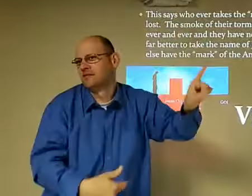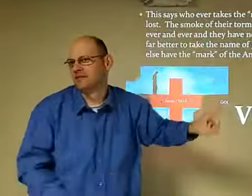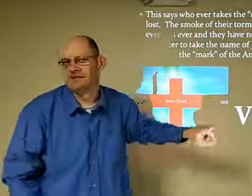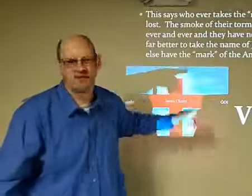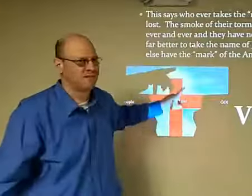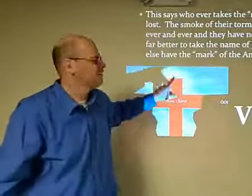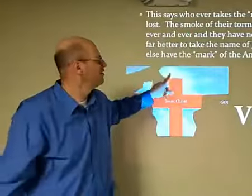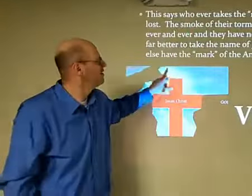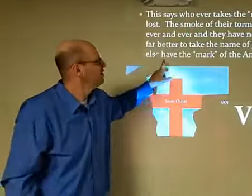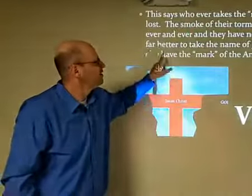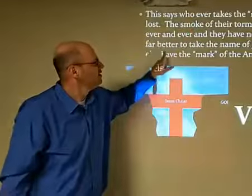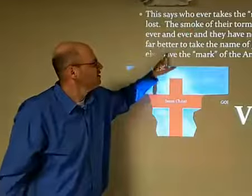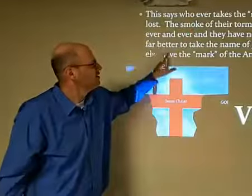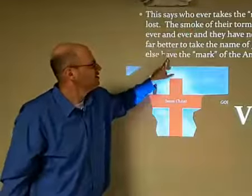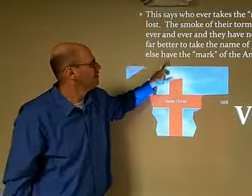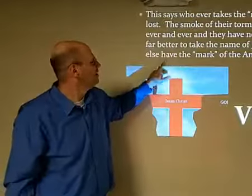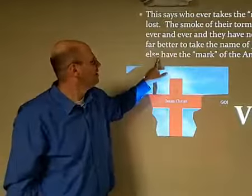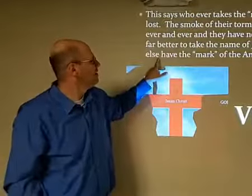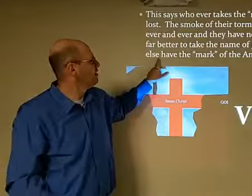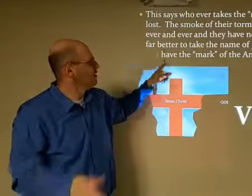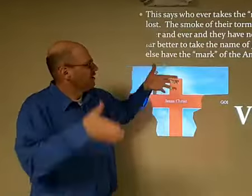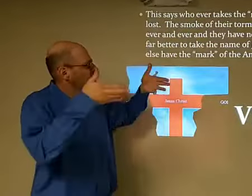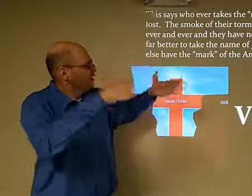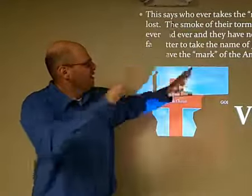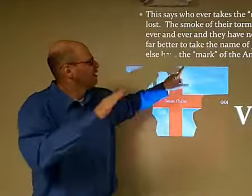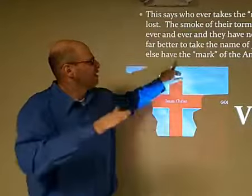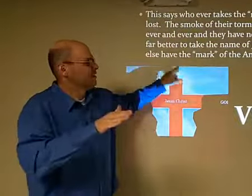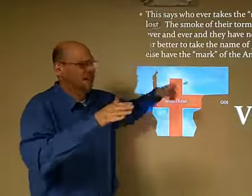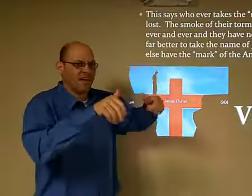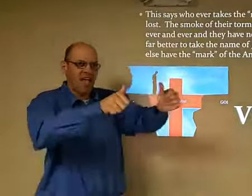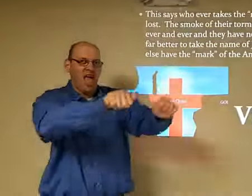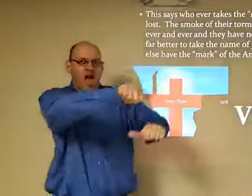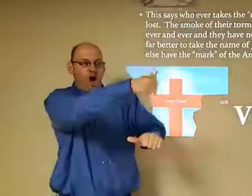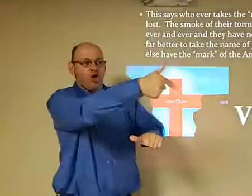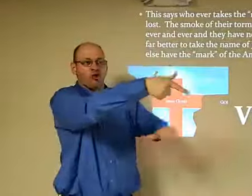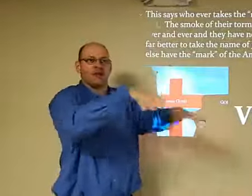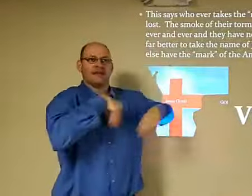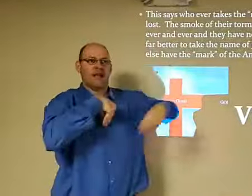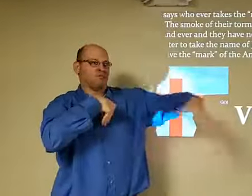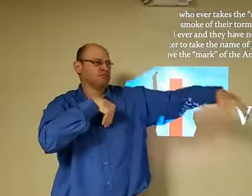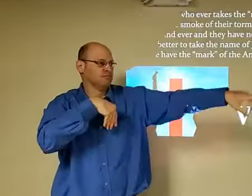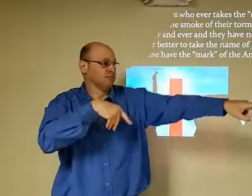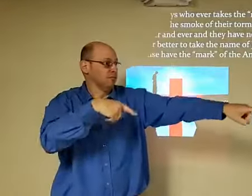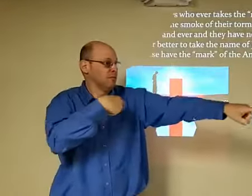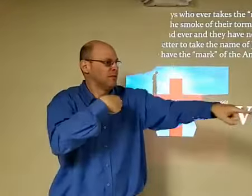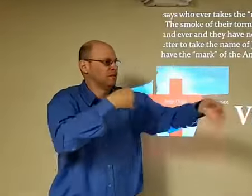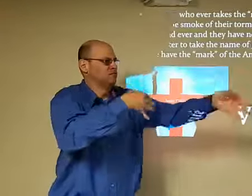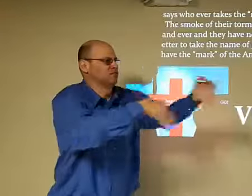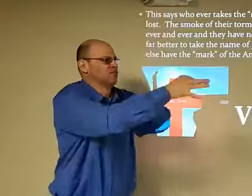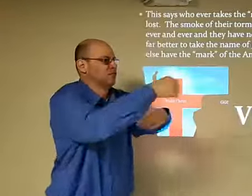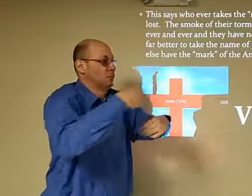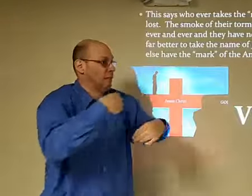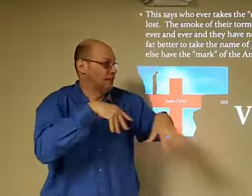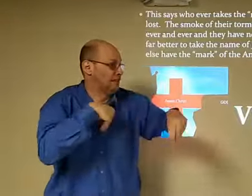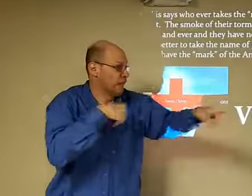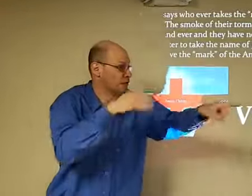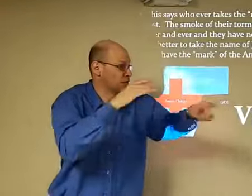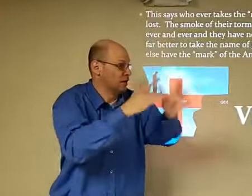you make the choice you let someone